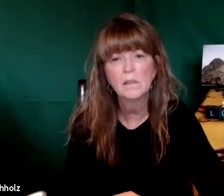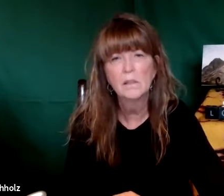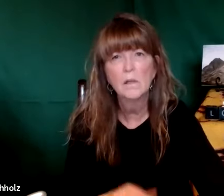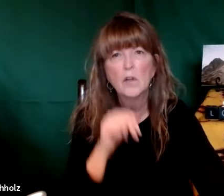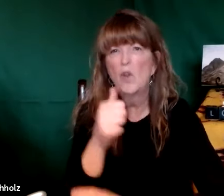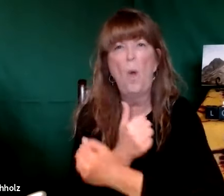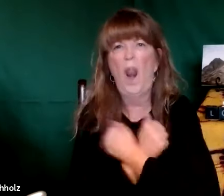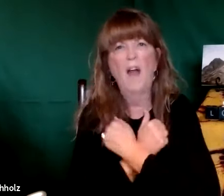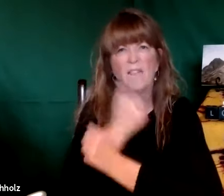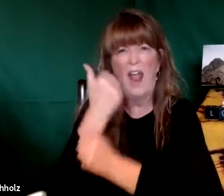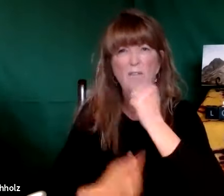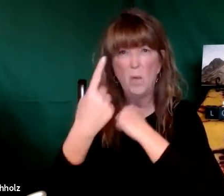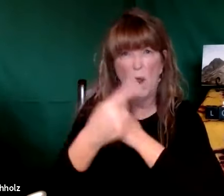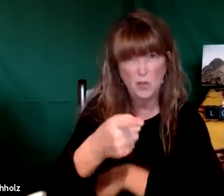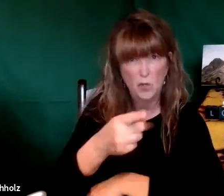you're deaf you don't need to mess with english